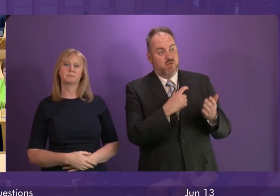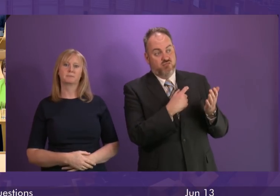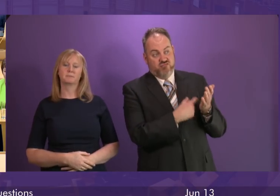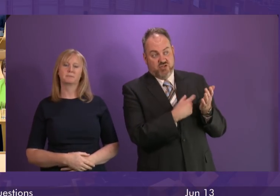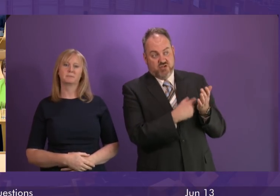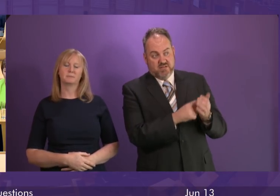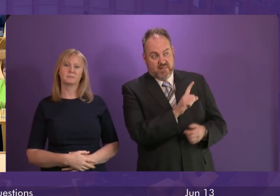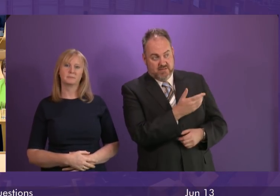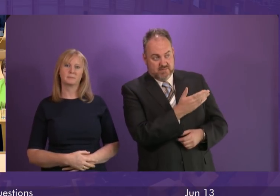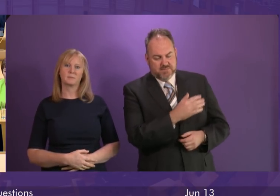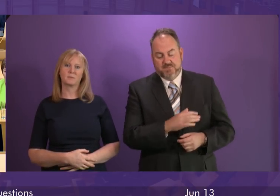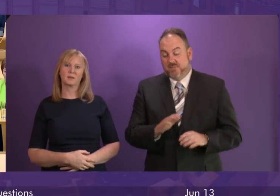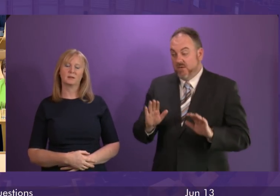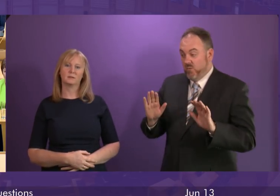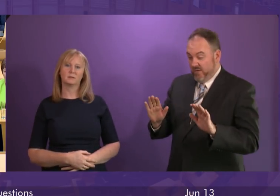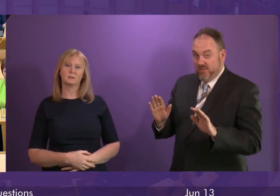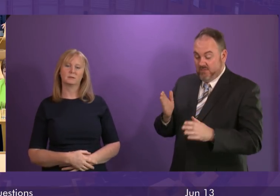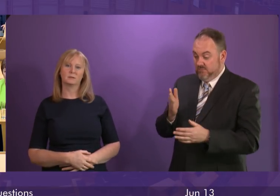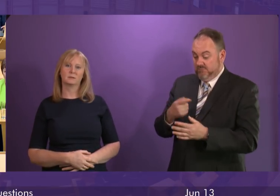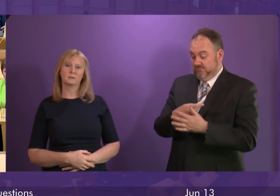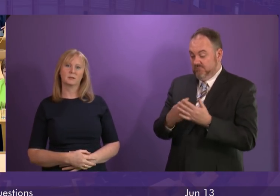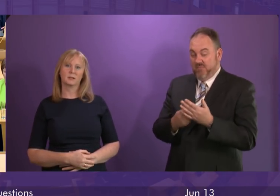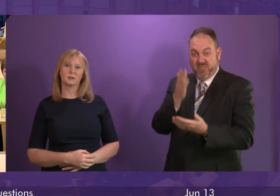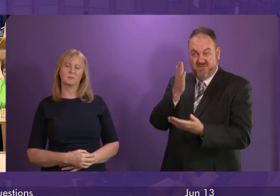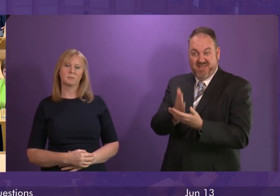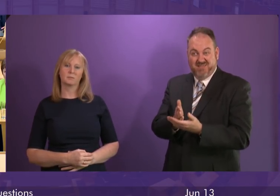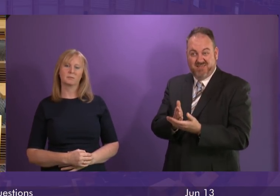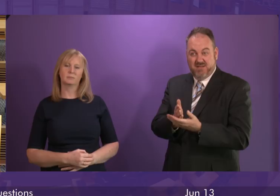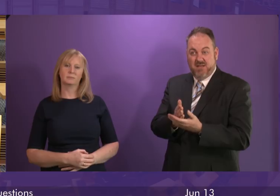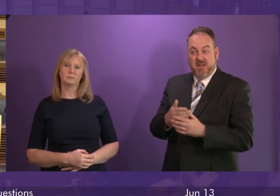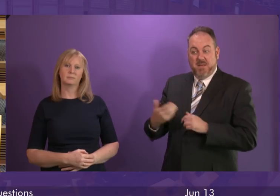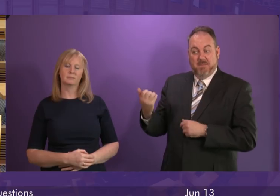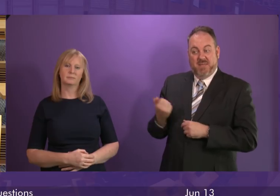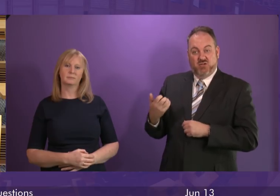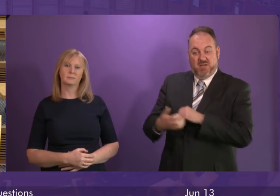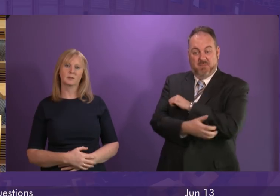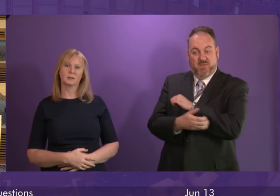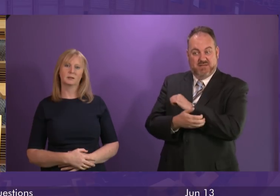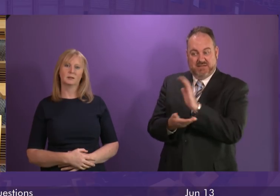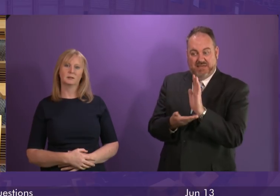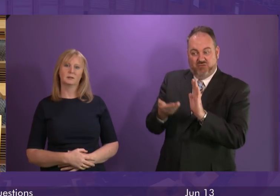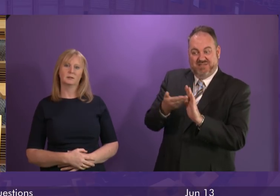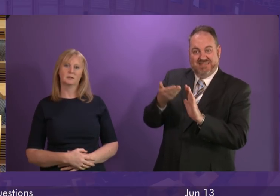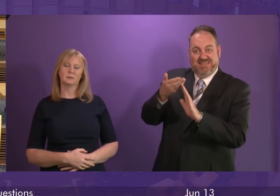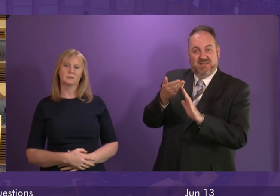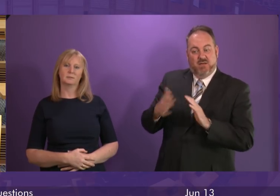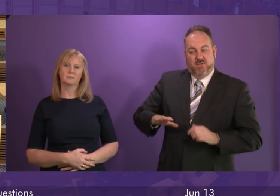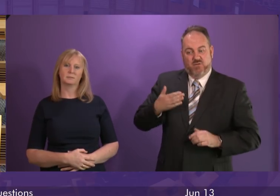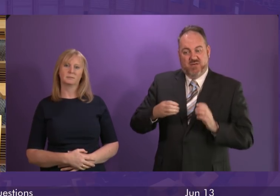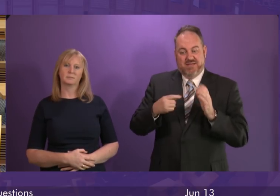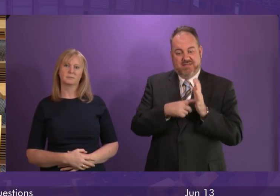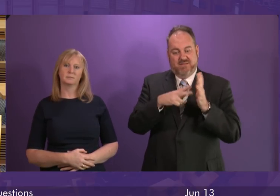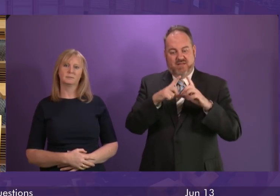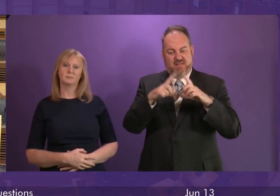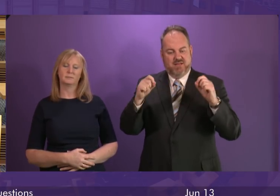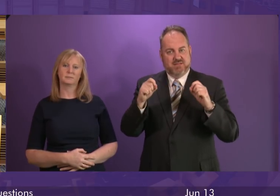Well, Presiding Officer, the facts are these. Pensioner poverty up. Free TV licenses under attack. Care